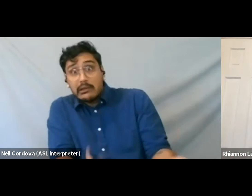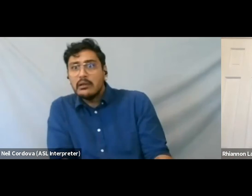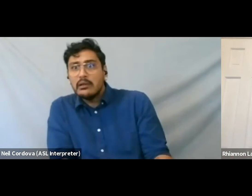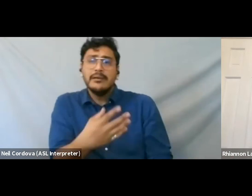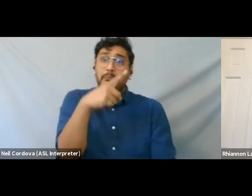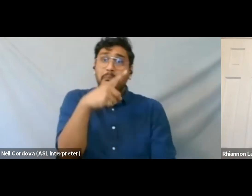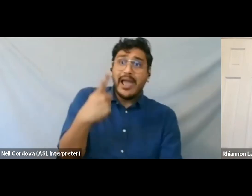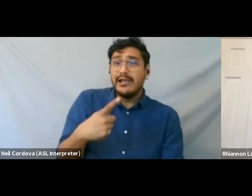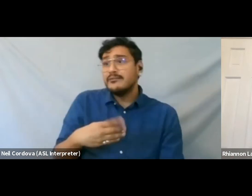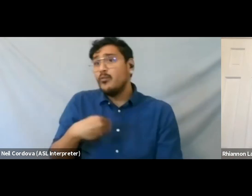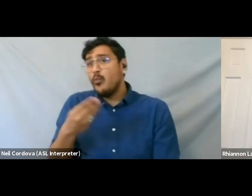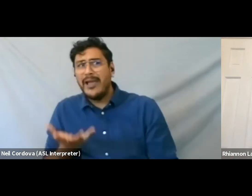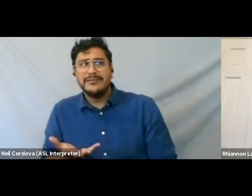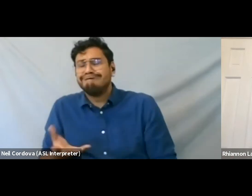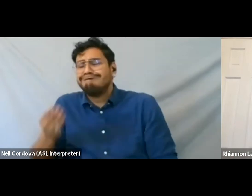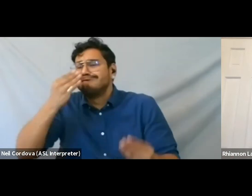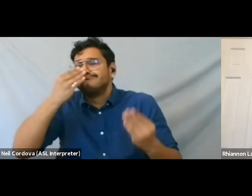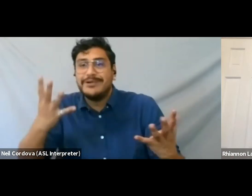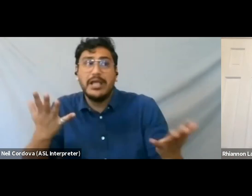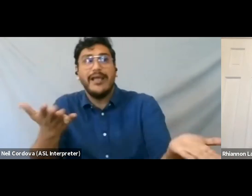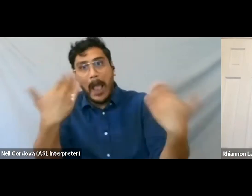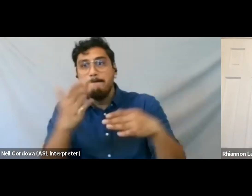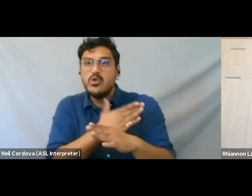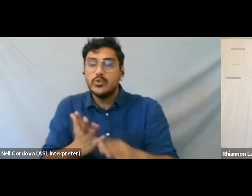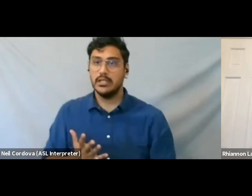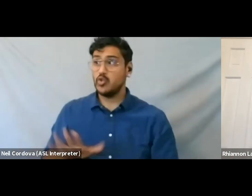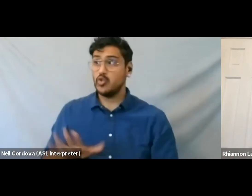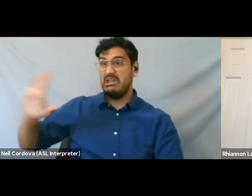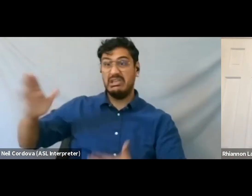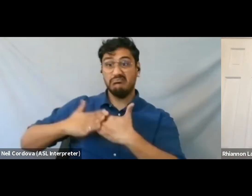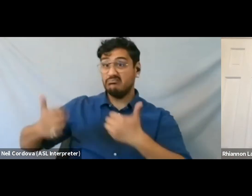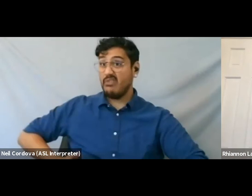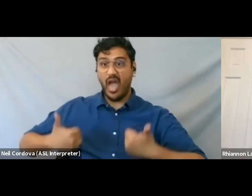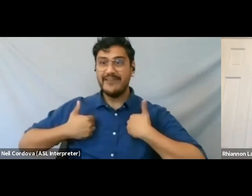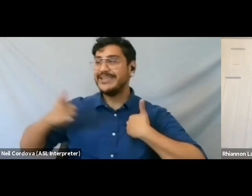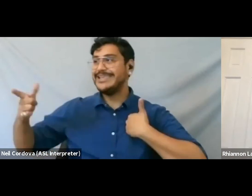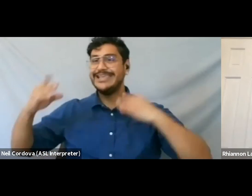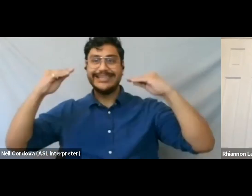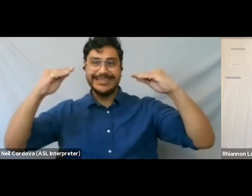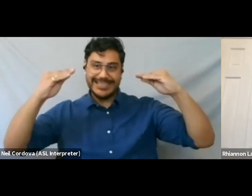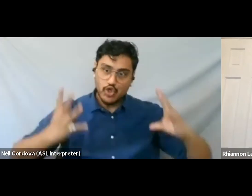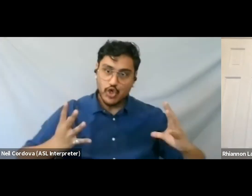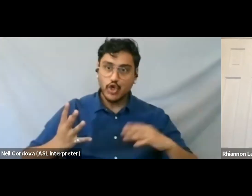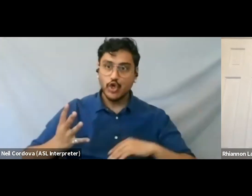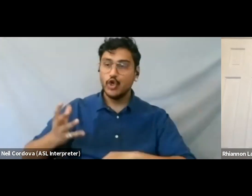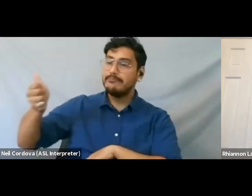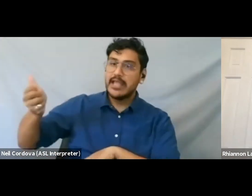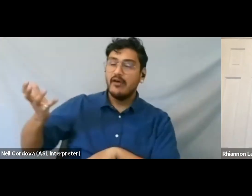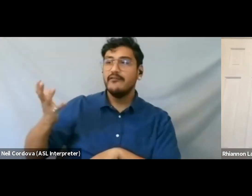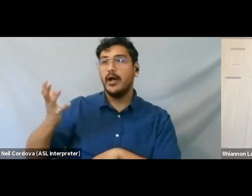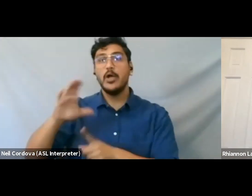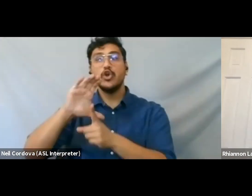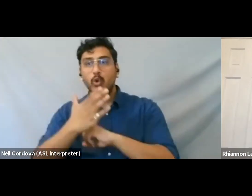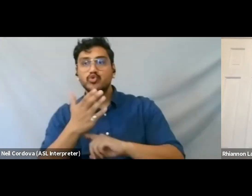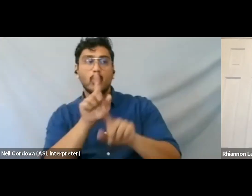teacher his whole life. You know, he was a teacher. He was a leader. He was a he was a cultural mentor and